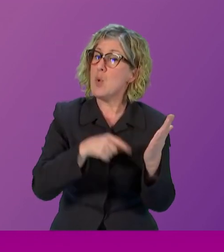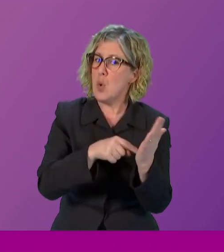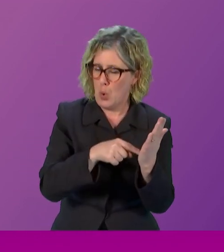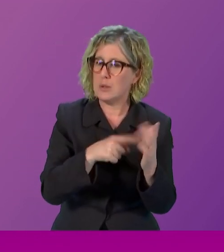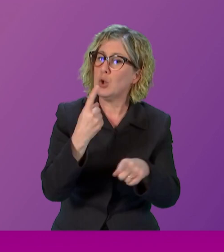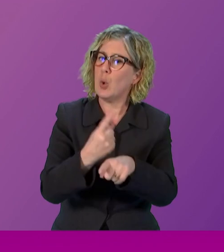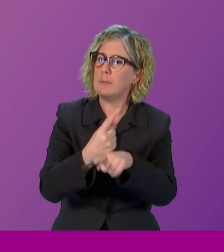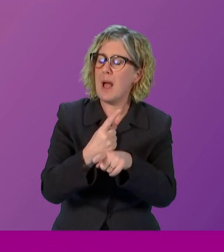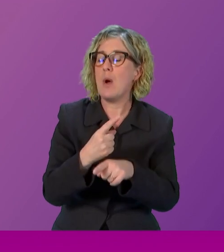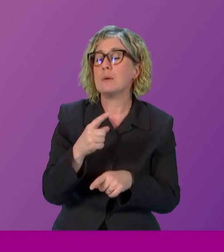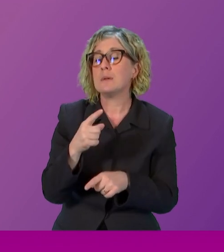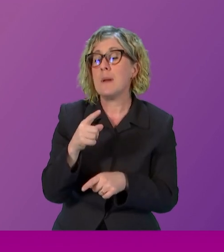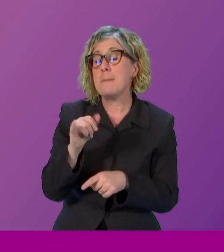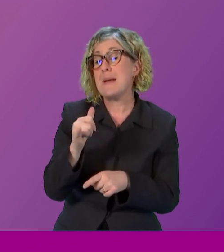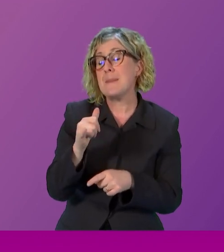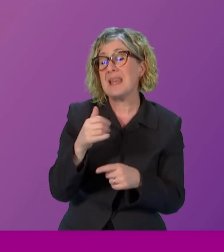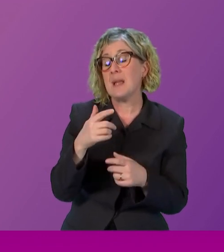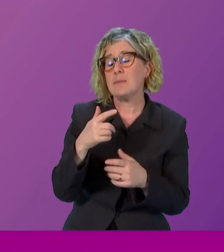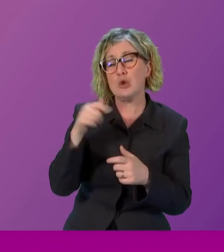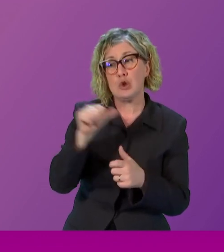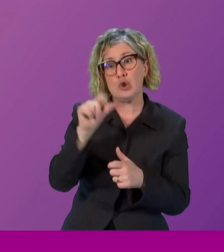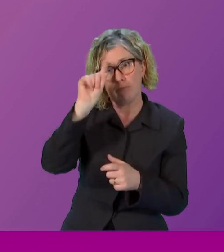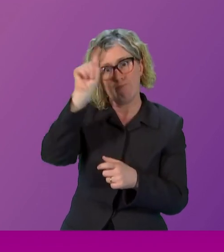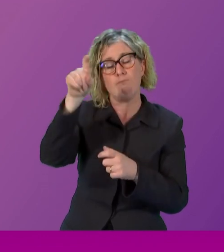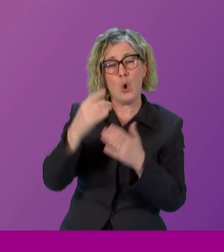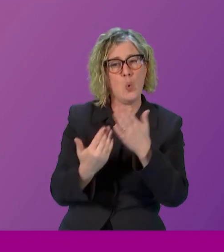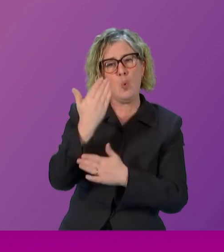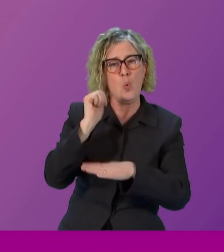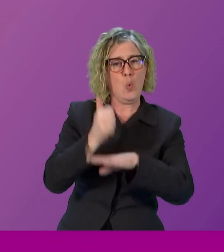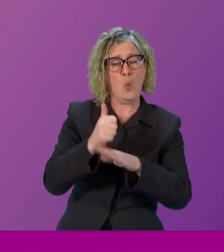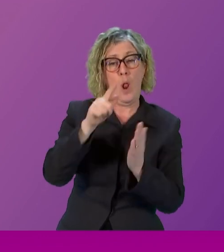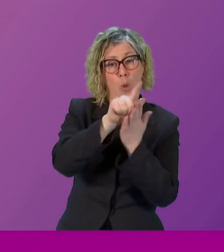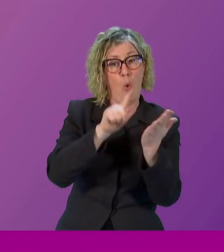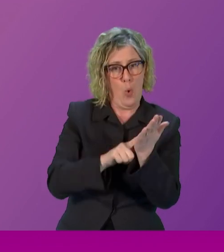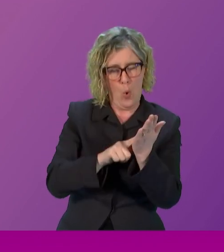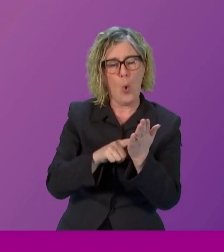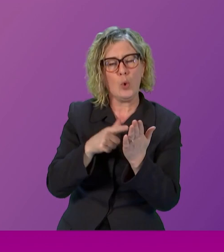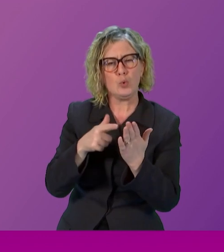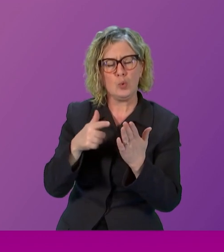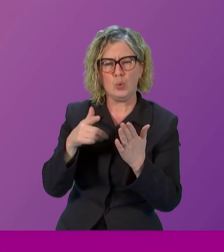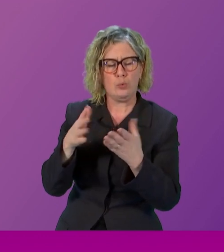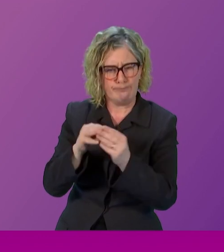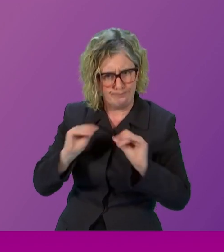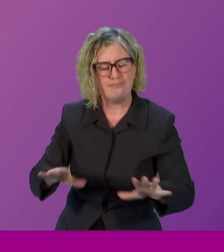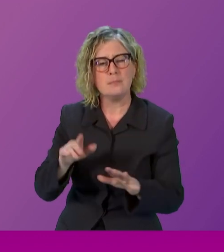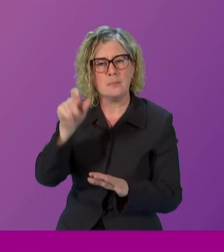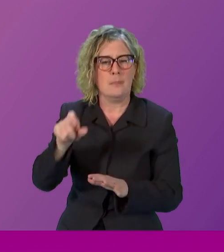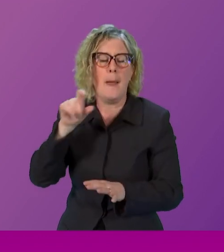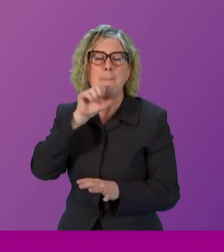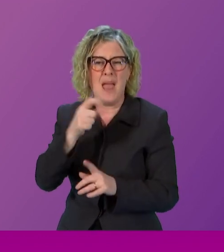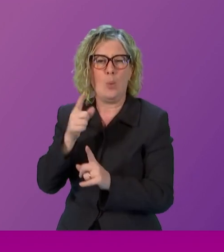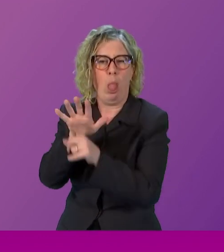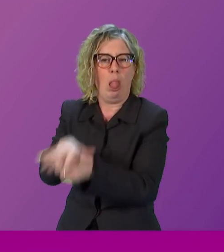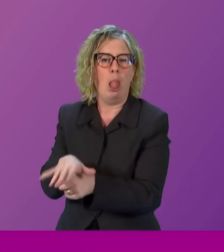new criminal offences dealing with misogyny now that does seem surprising on a report fundamentally